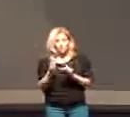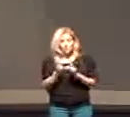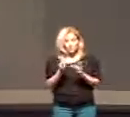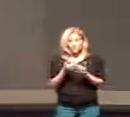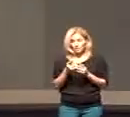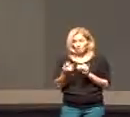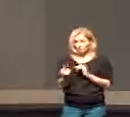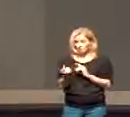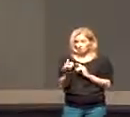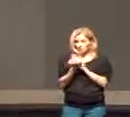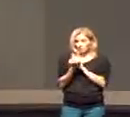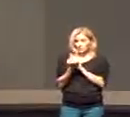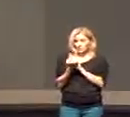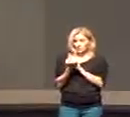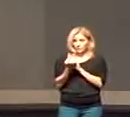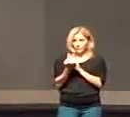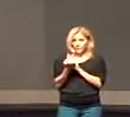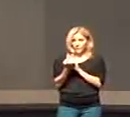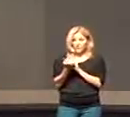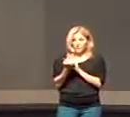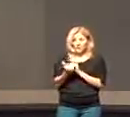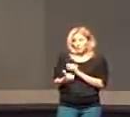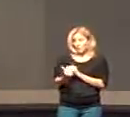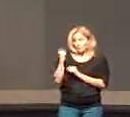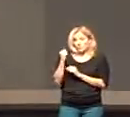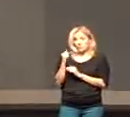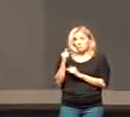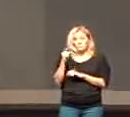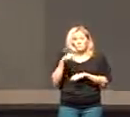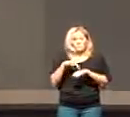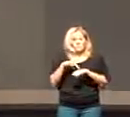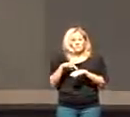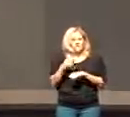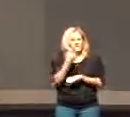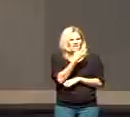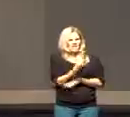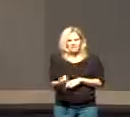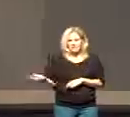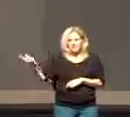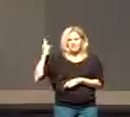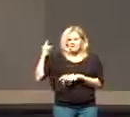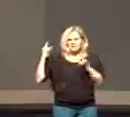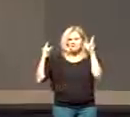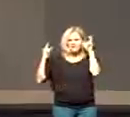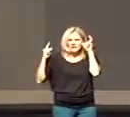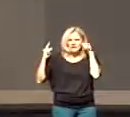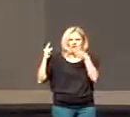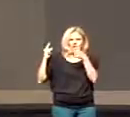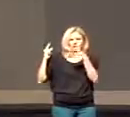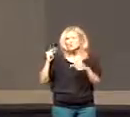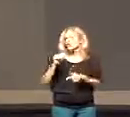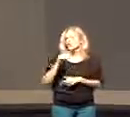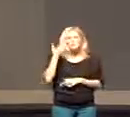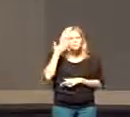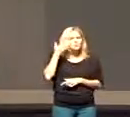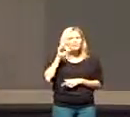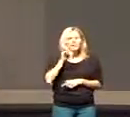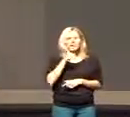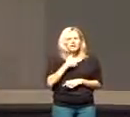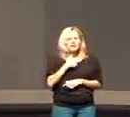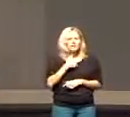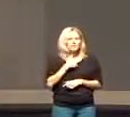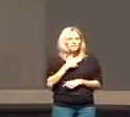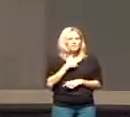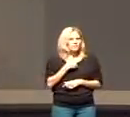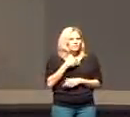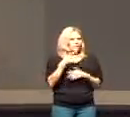Jesus turned and looked at his disciples, he rebuked Peter. Get behind me, Satan, he said. You do not have in